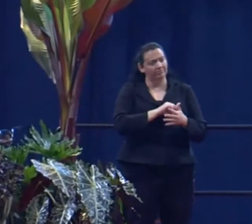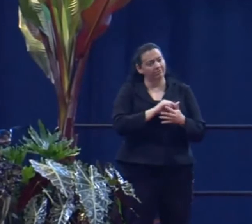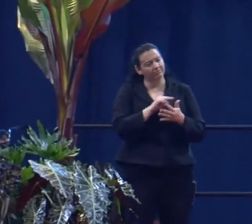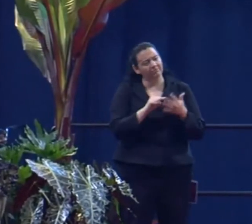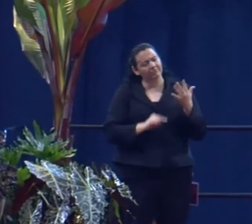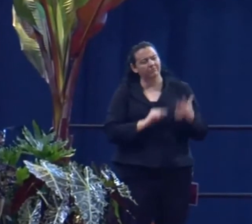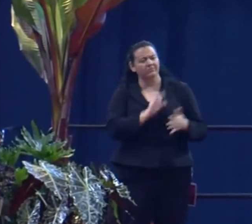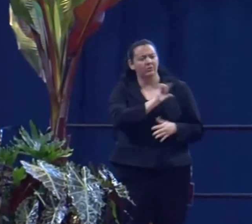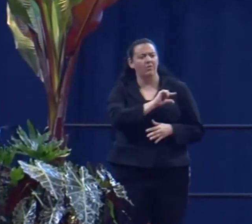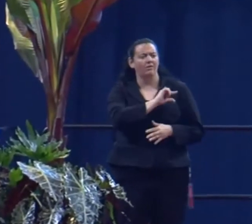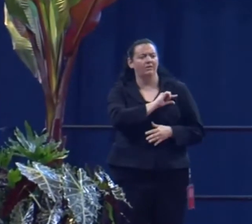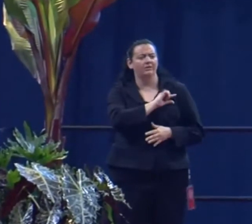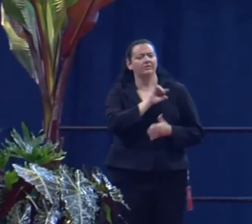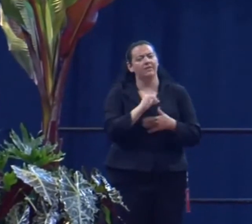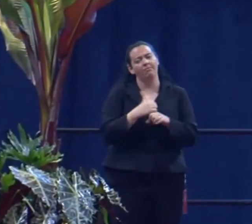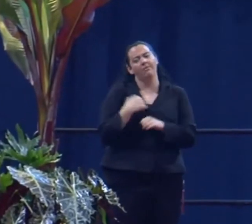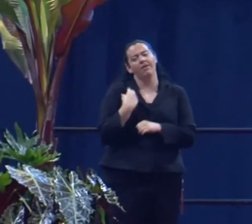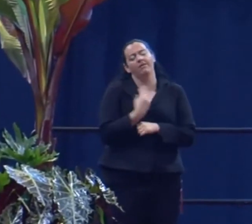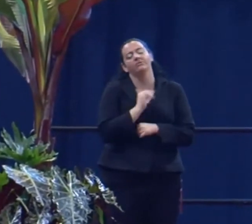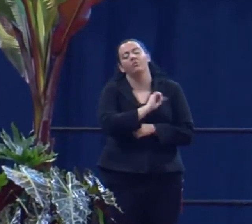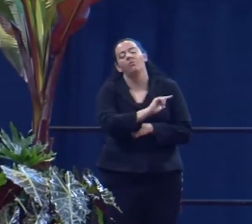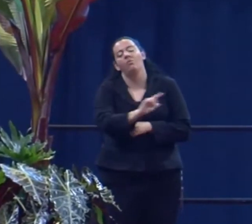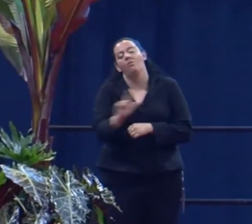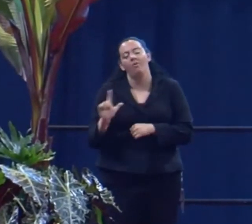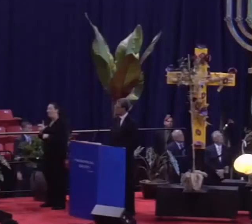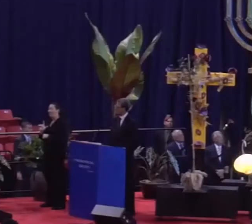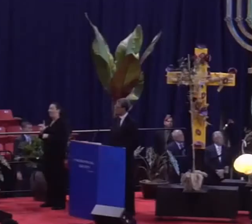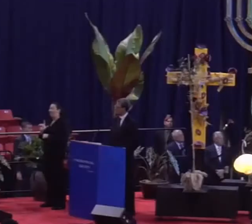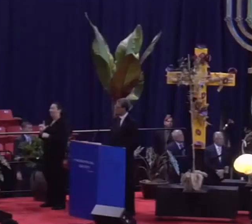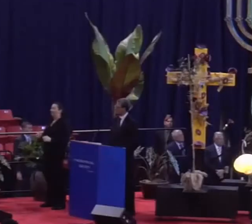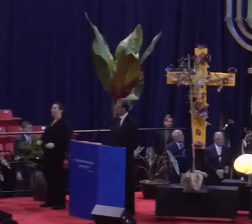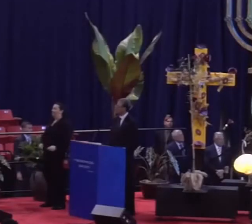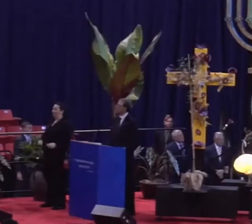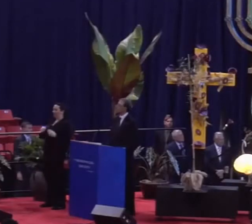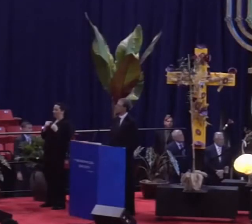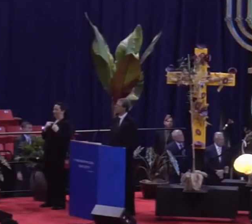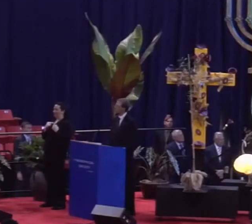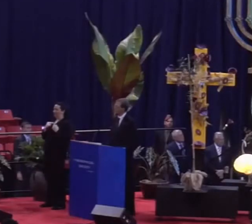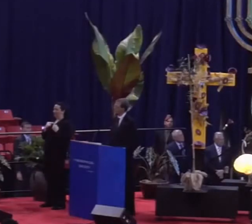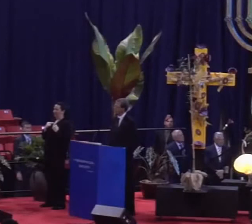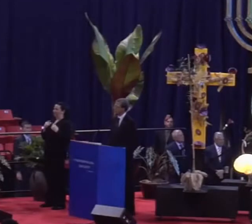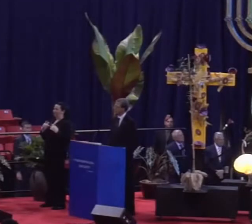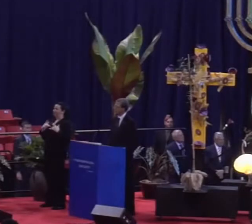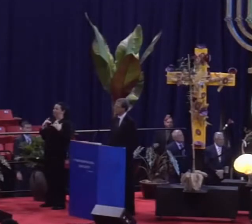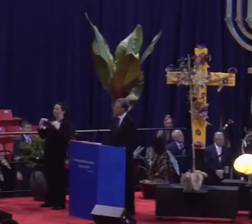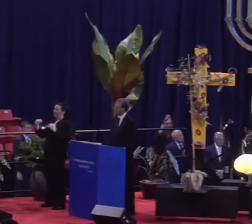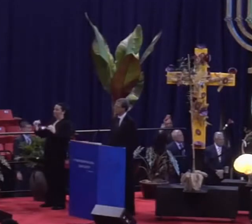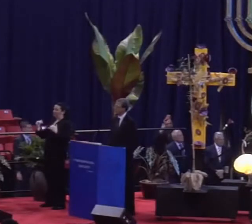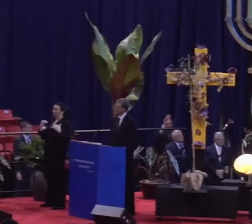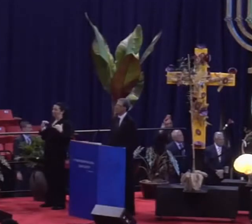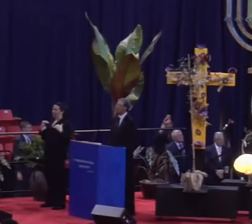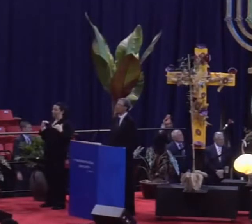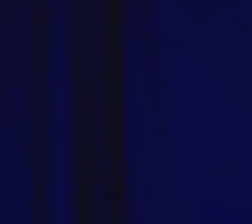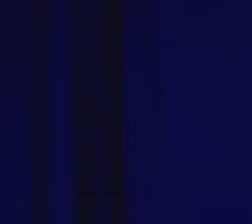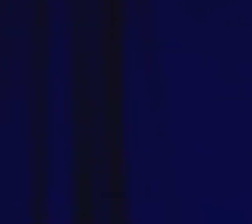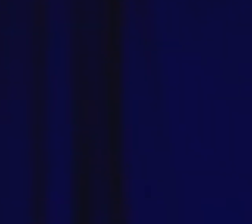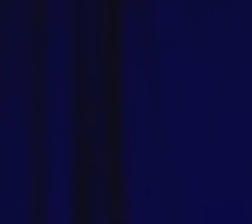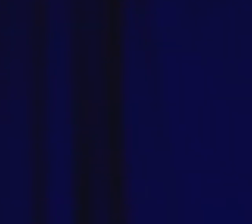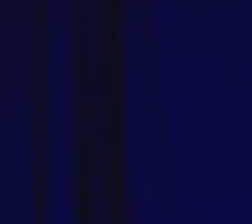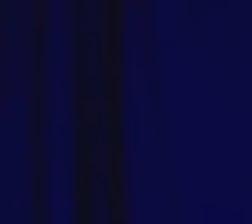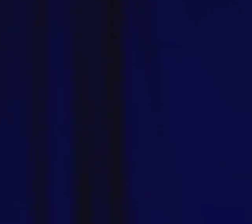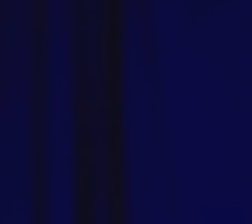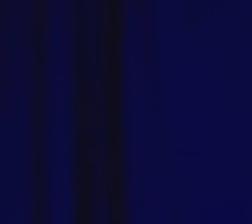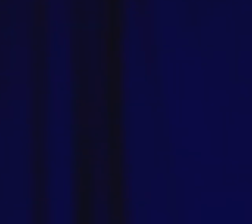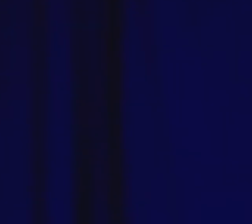that make us all truly human—compassion, compassion,